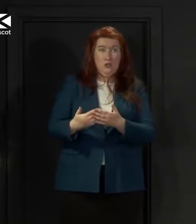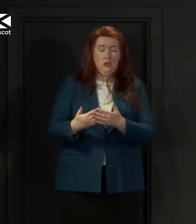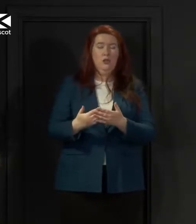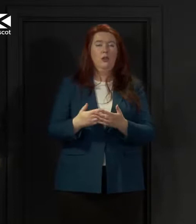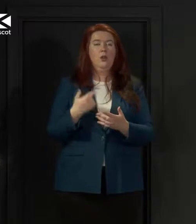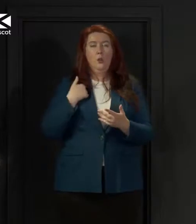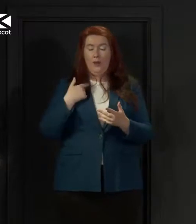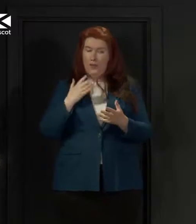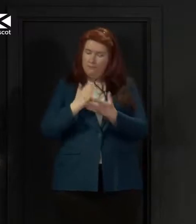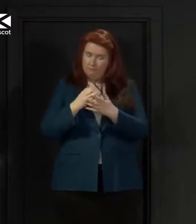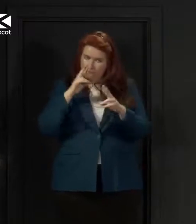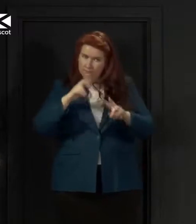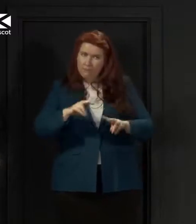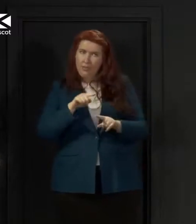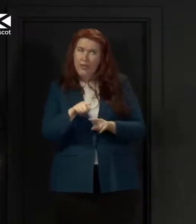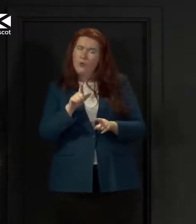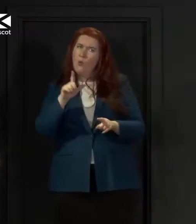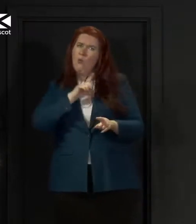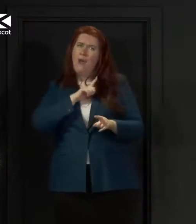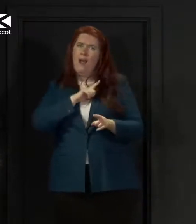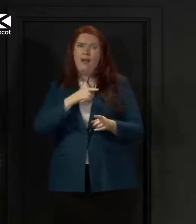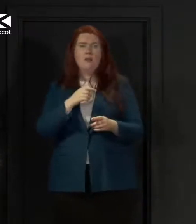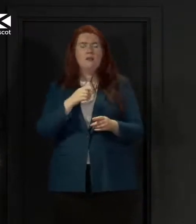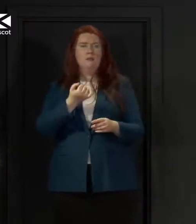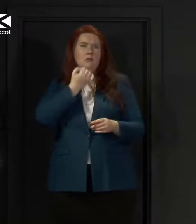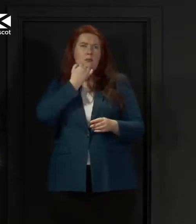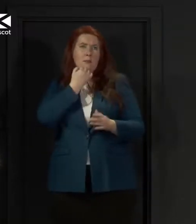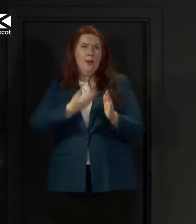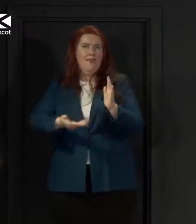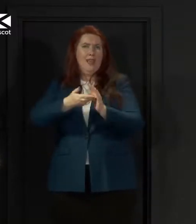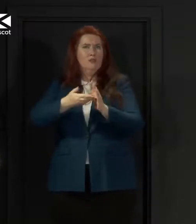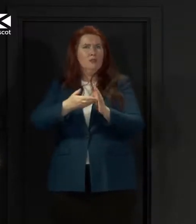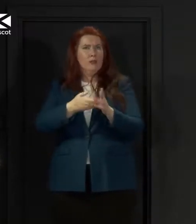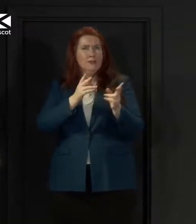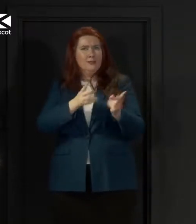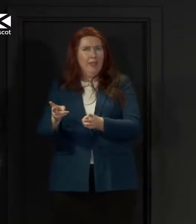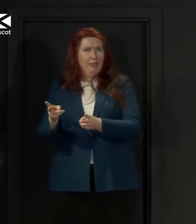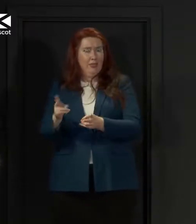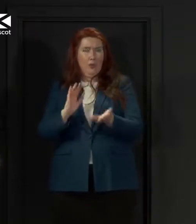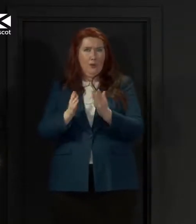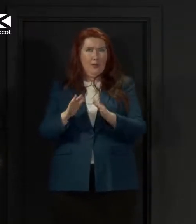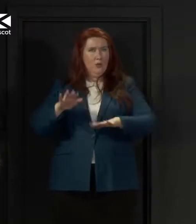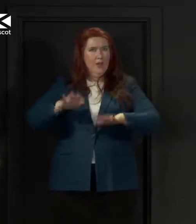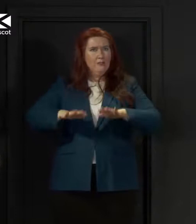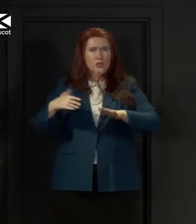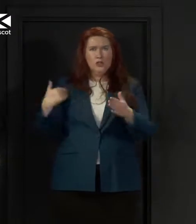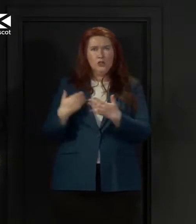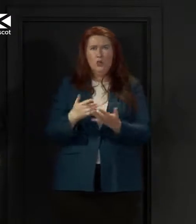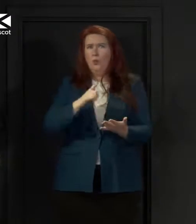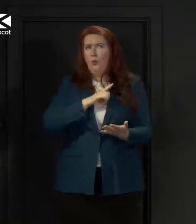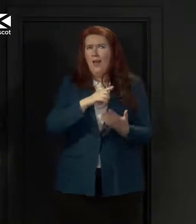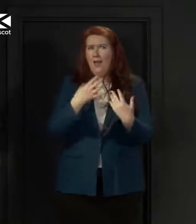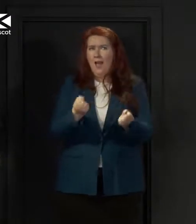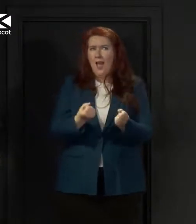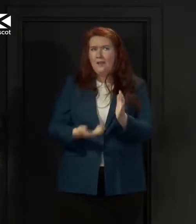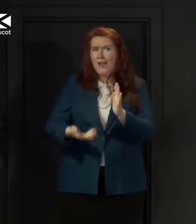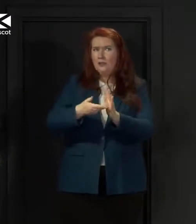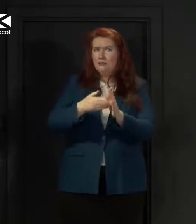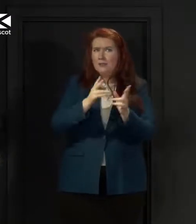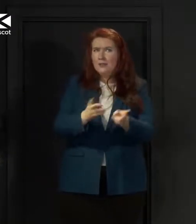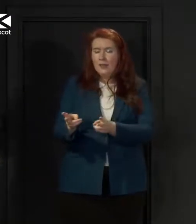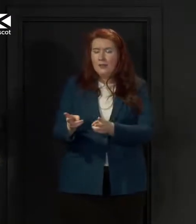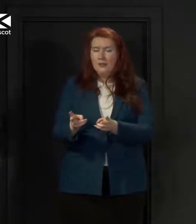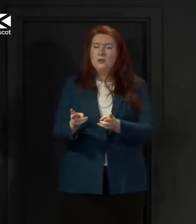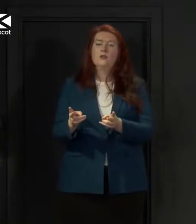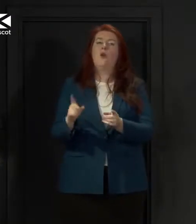understand why there are the level of excess deaths that there are and what are